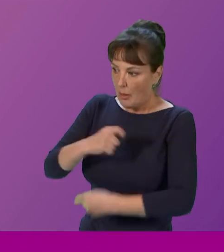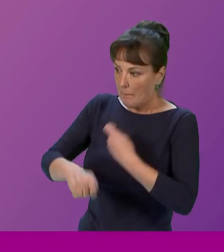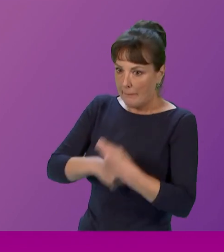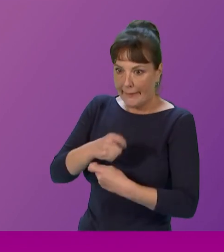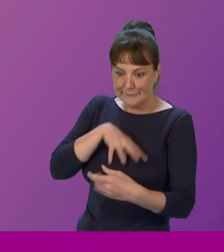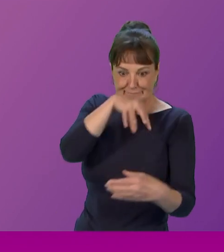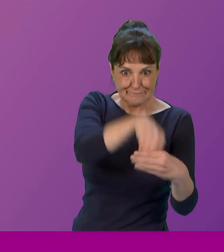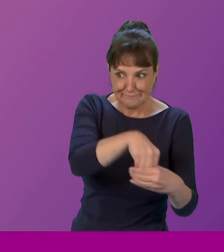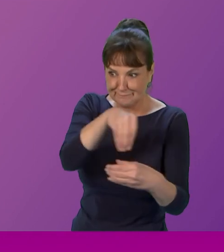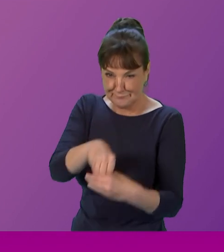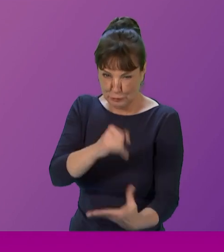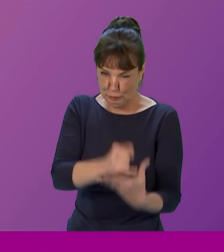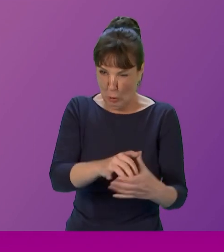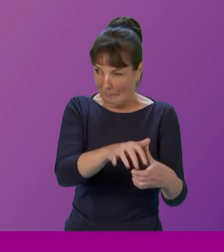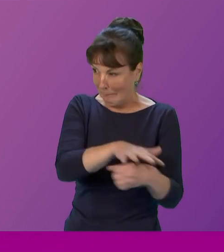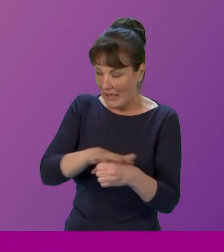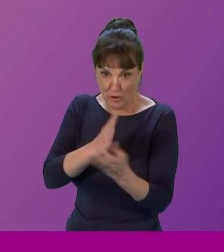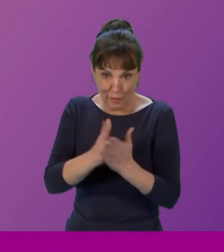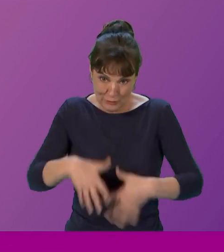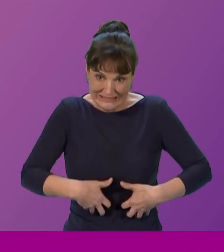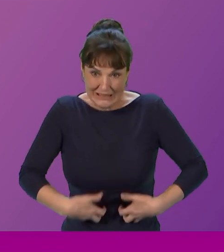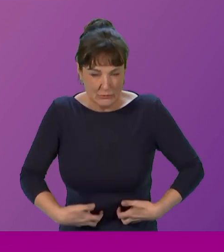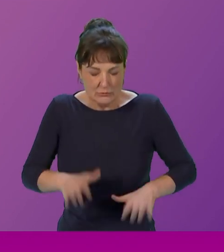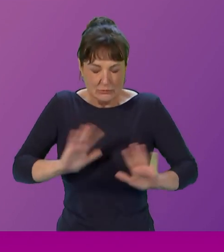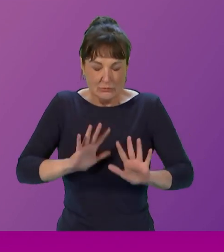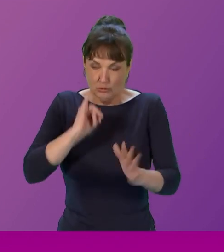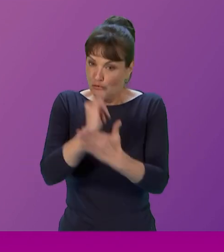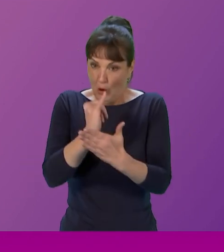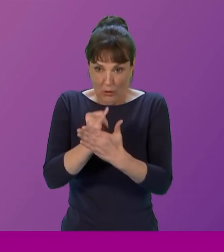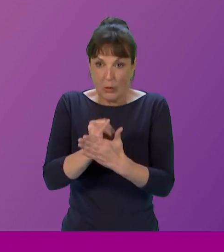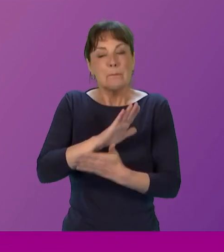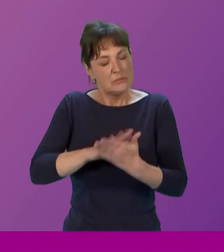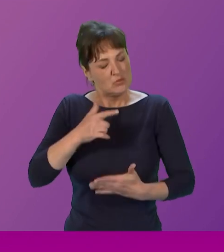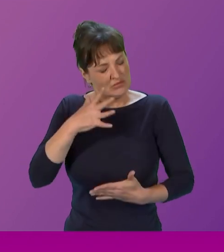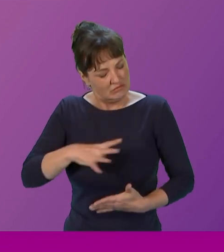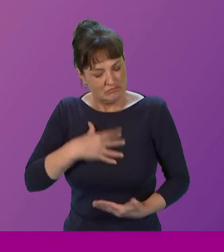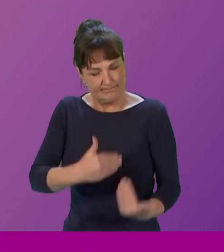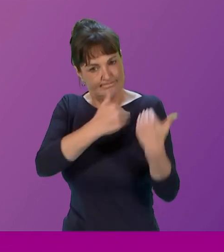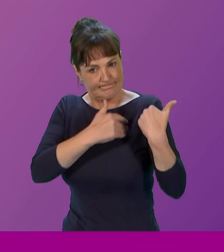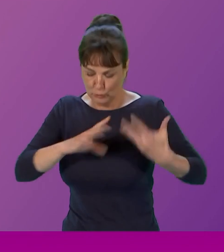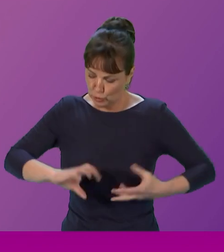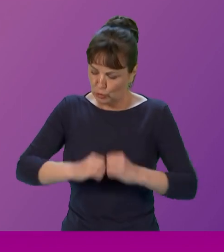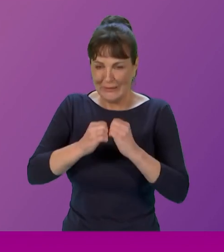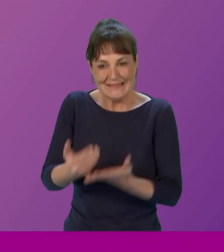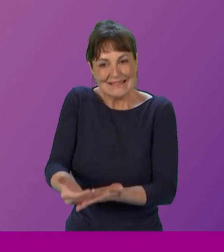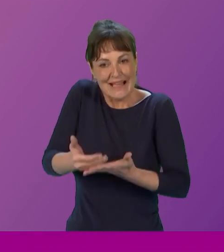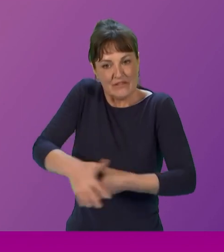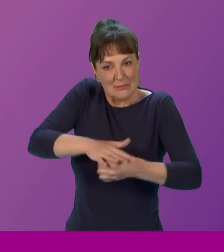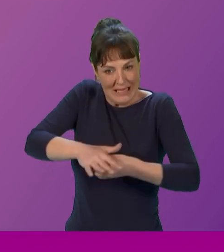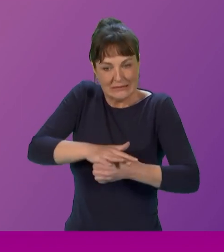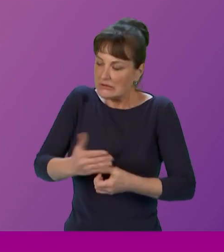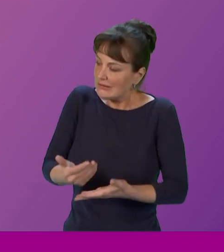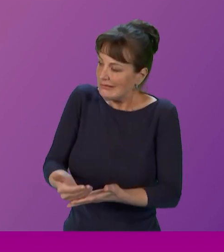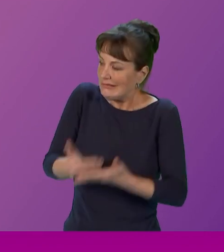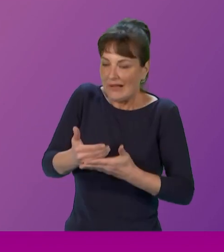desperation. And that's totally wrong. So we need to do something about that to make sure that people don't, who don't have access to public